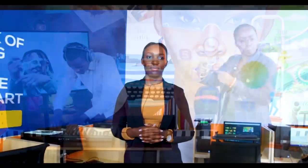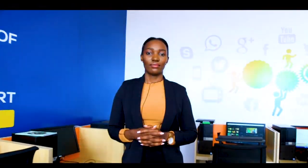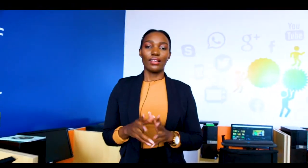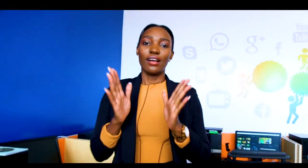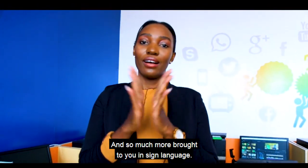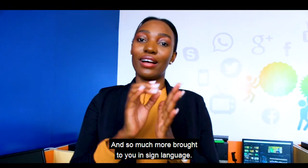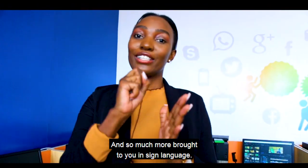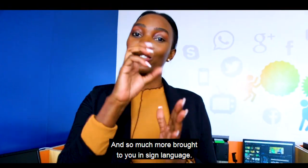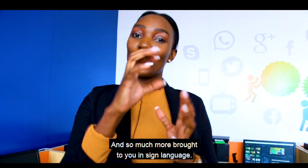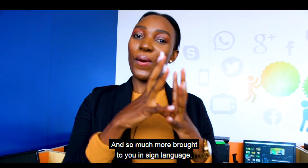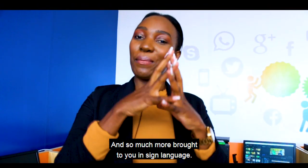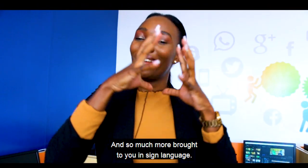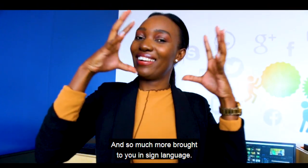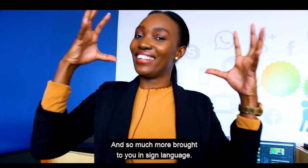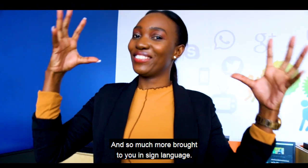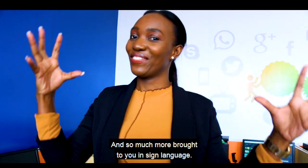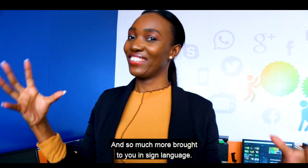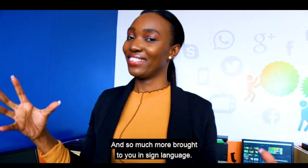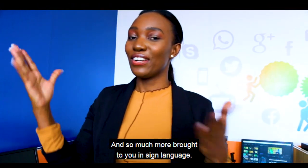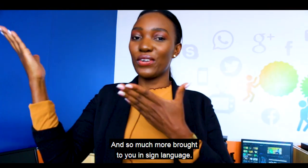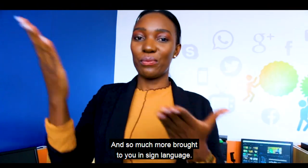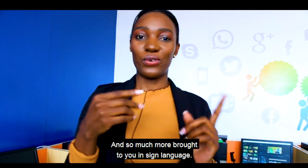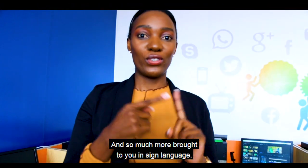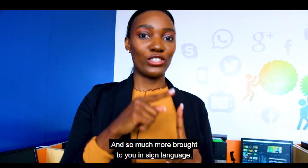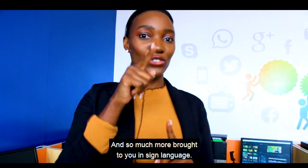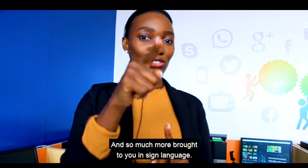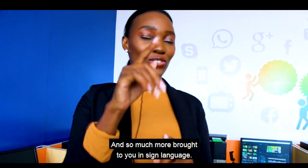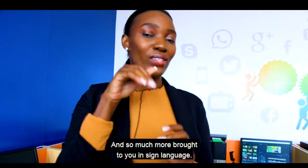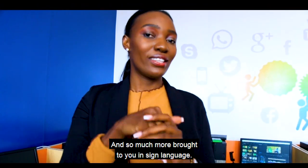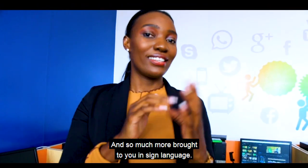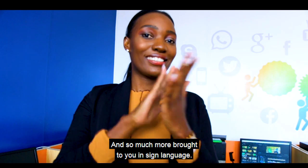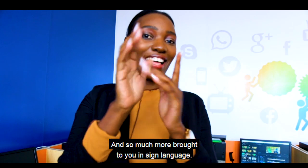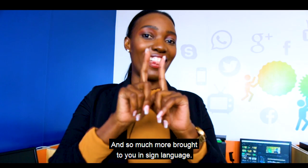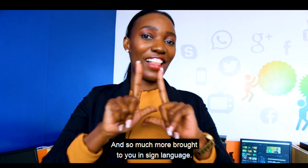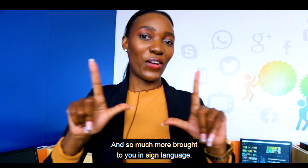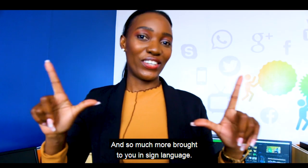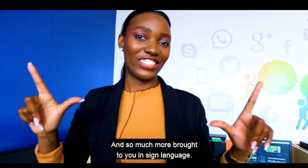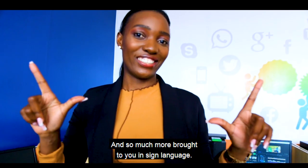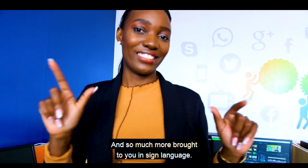And so much more brought to you in sign language.